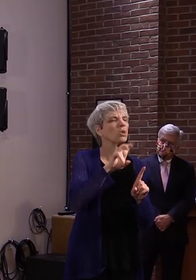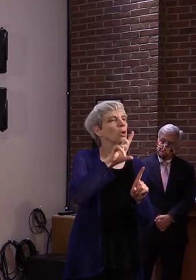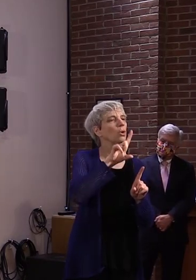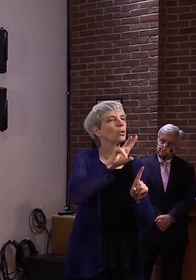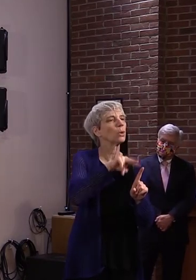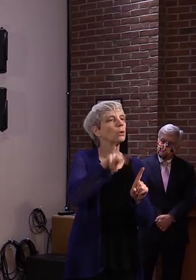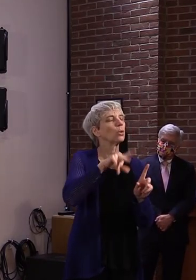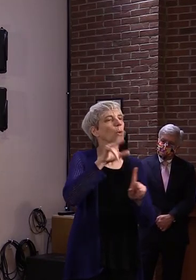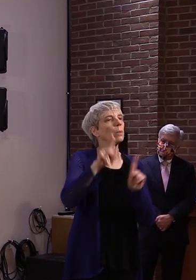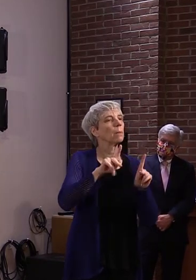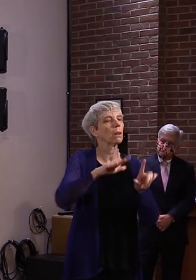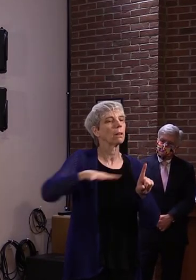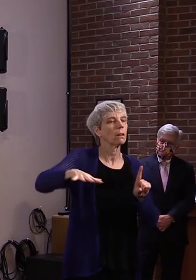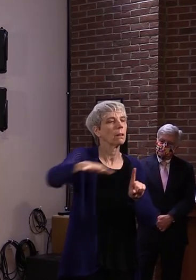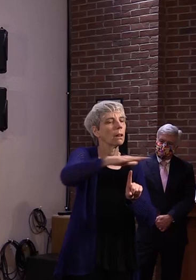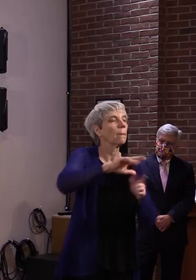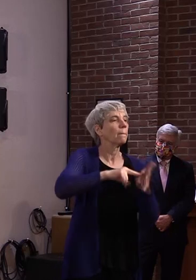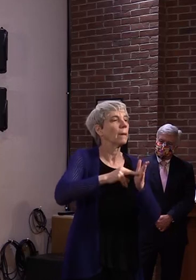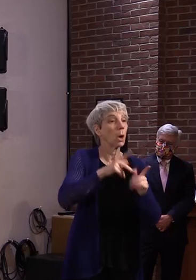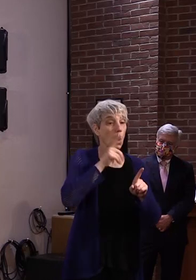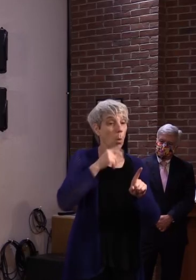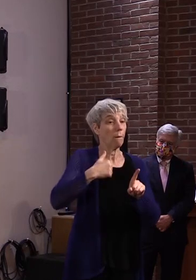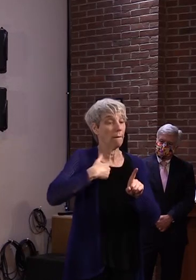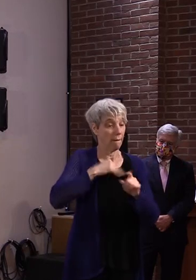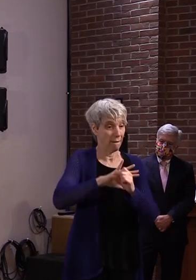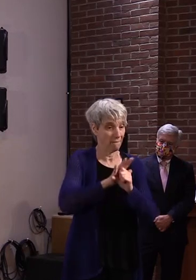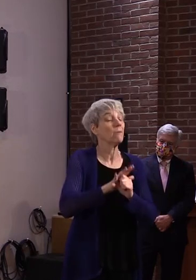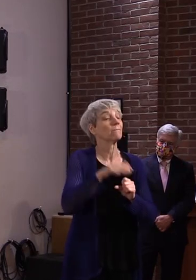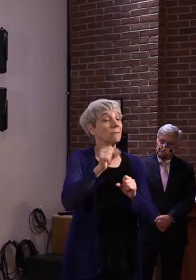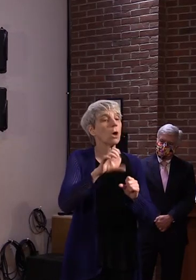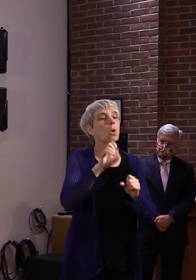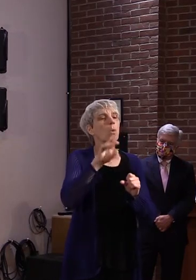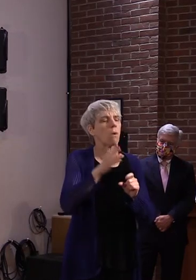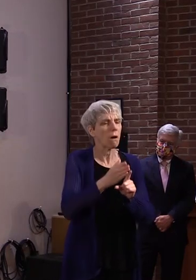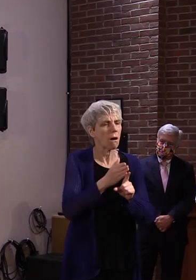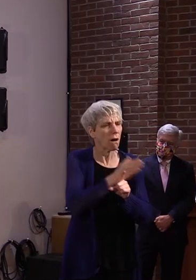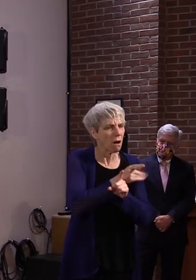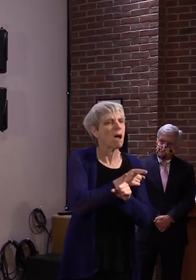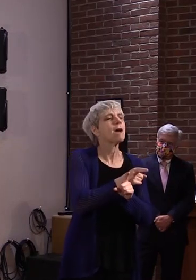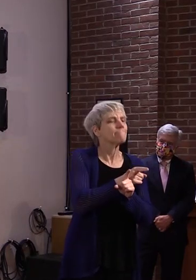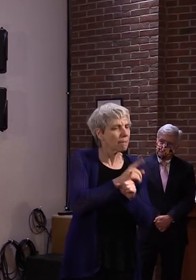cases, contacts, or contacts that turned into cases.